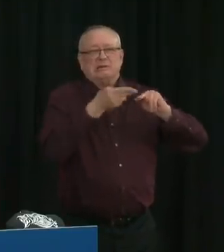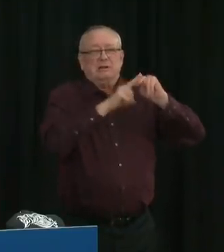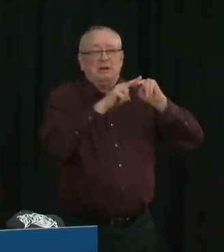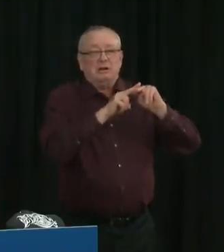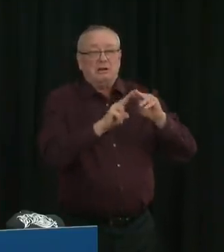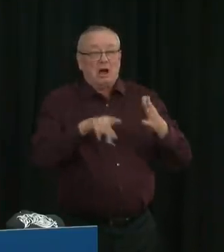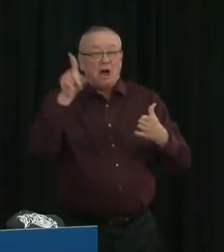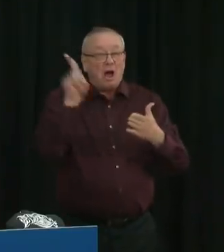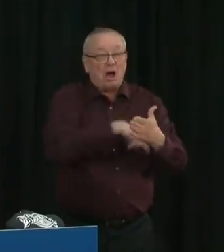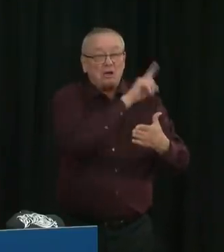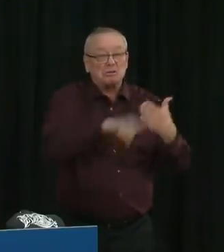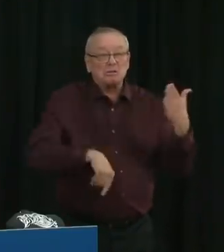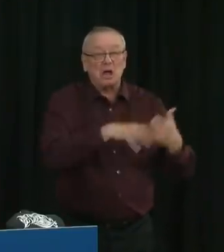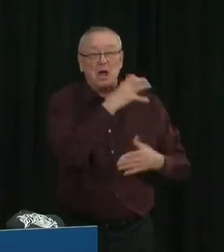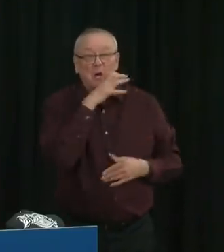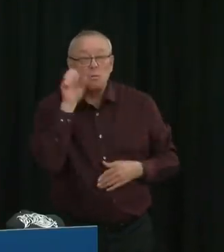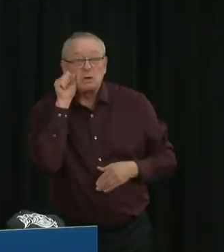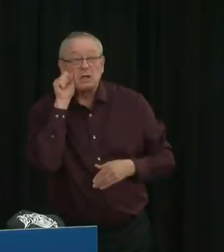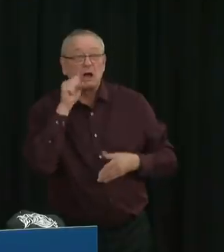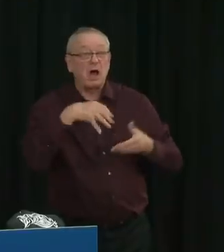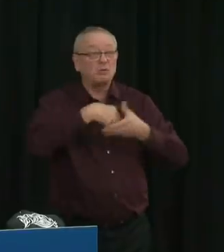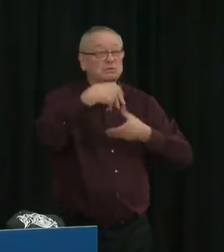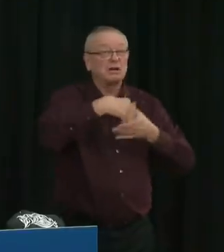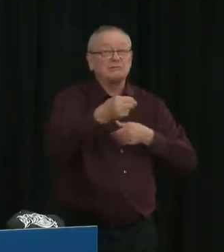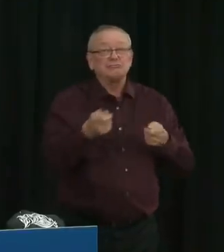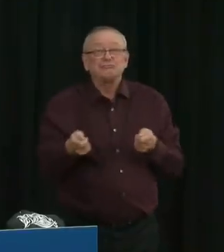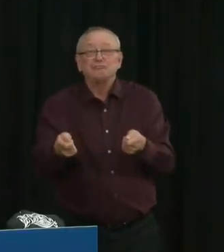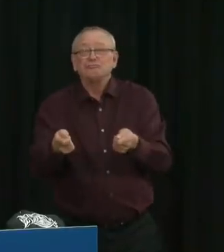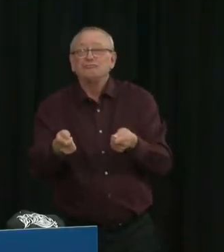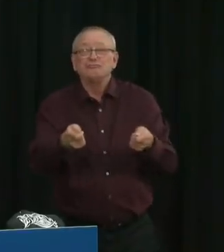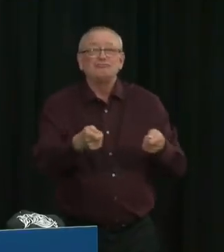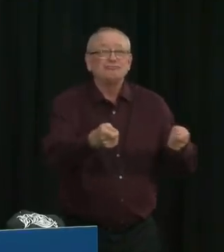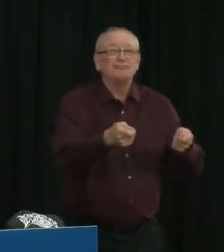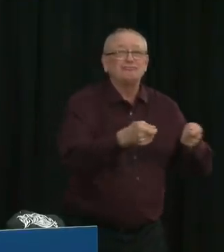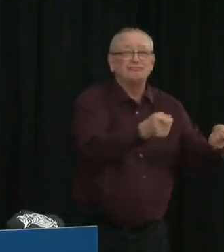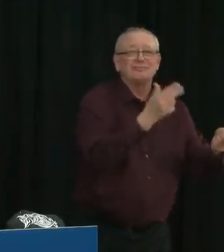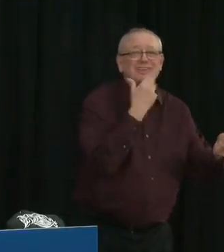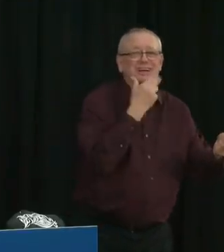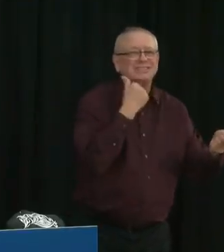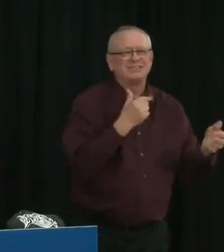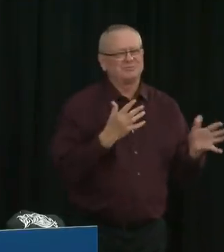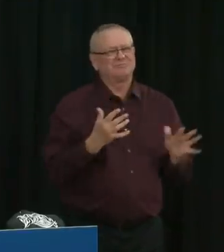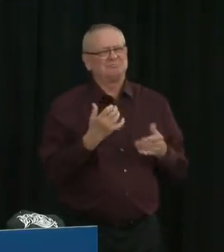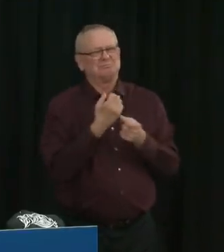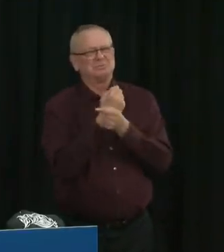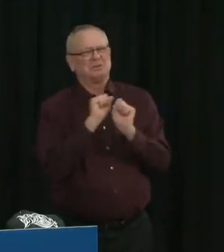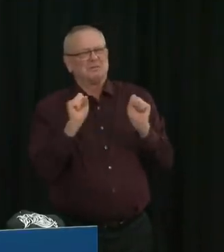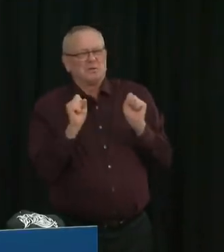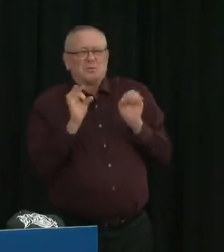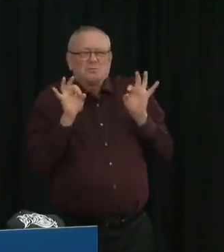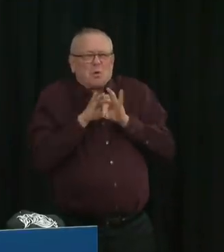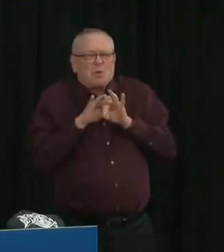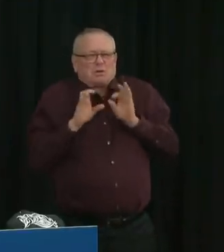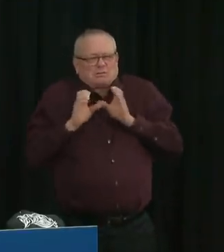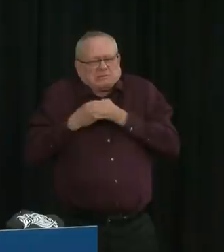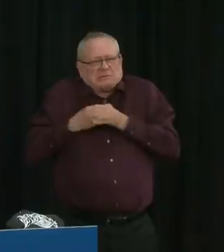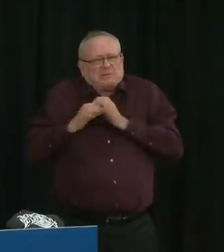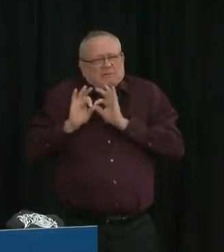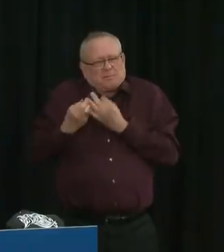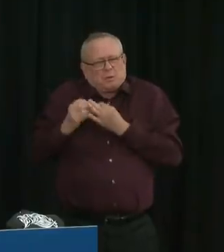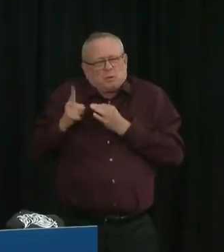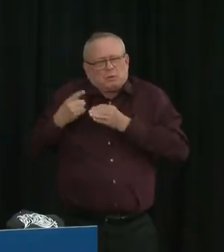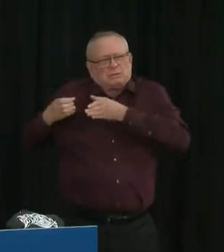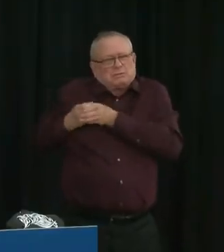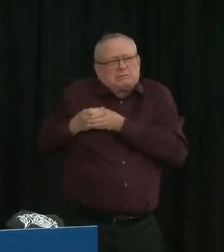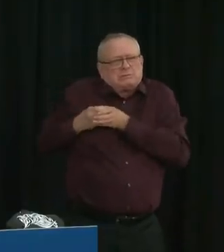is a safe activity if done outdoors and within a household group. To keep things safe, make sure your child wears